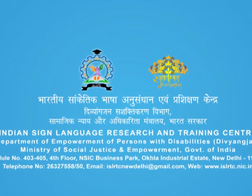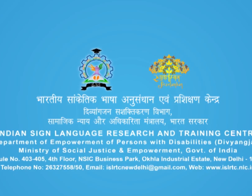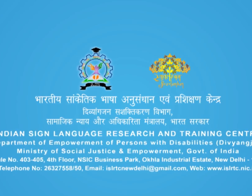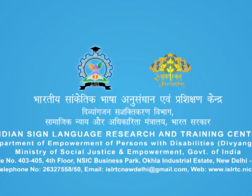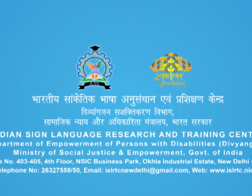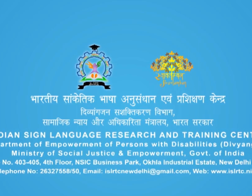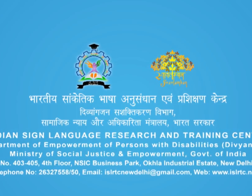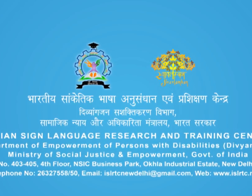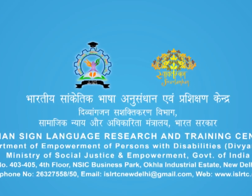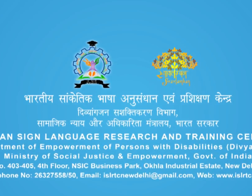mashed